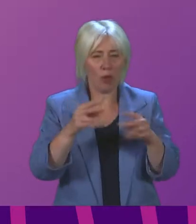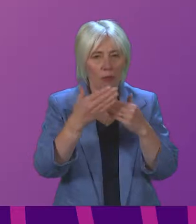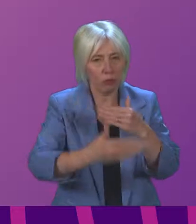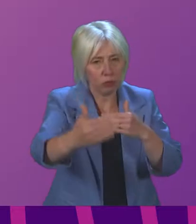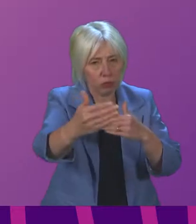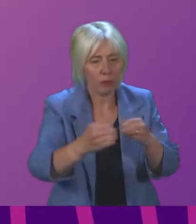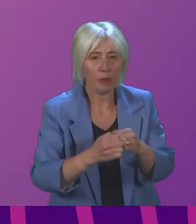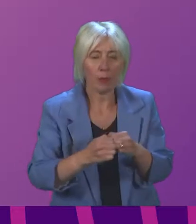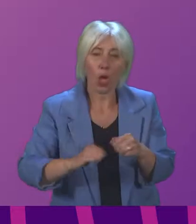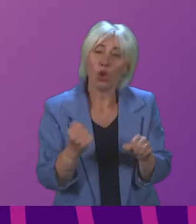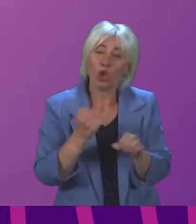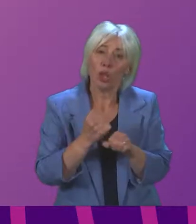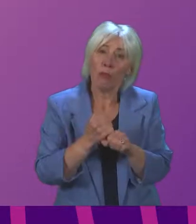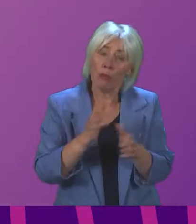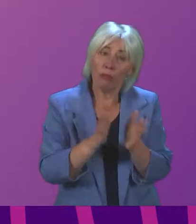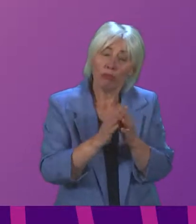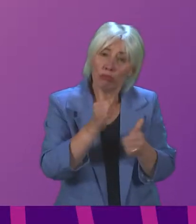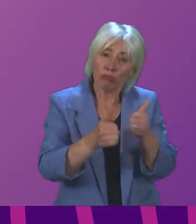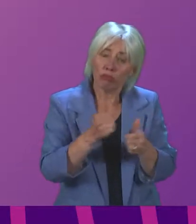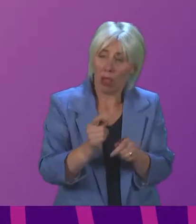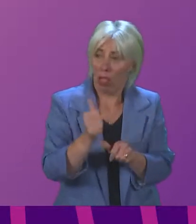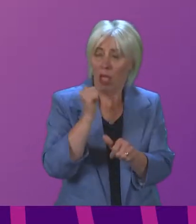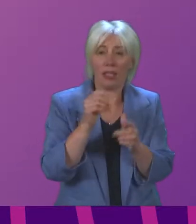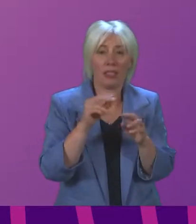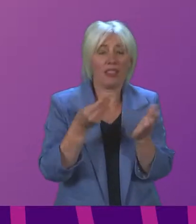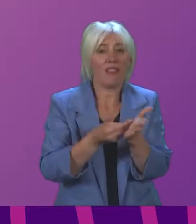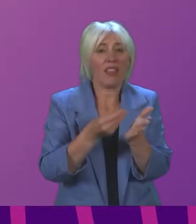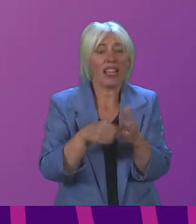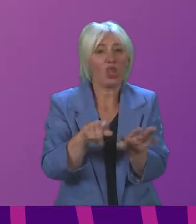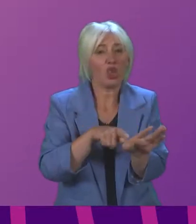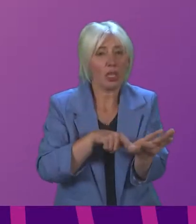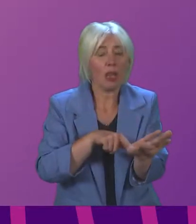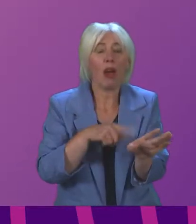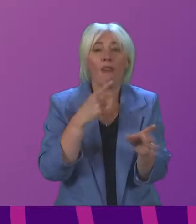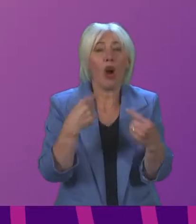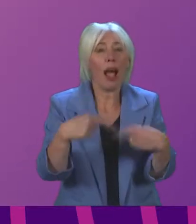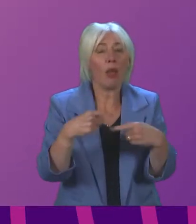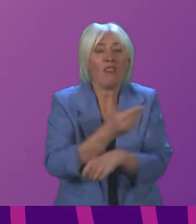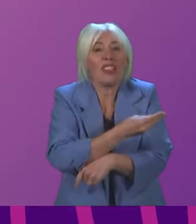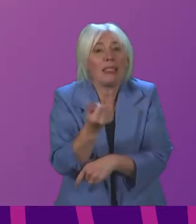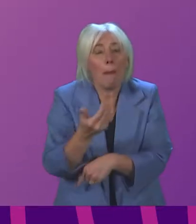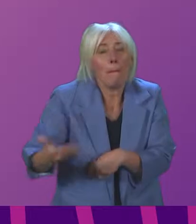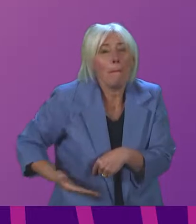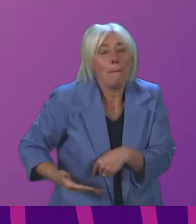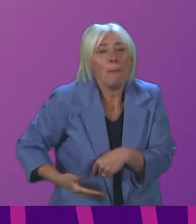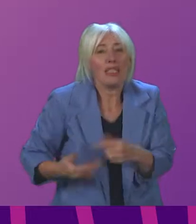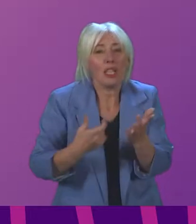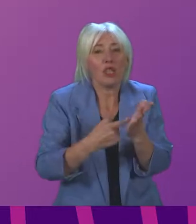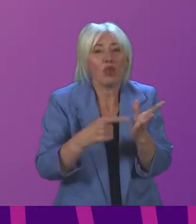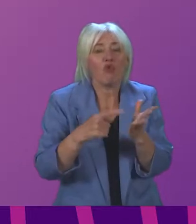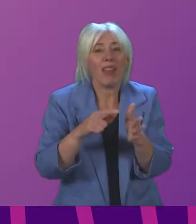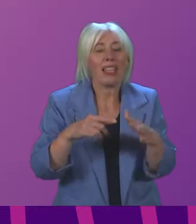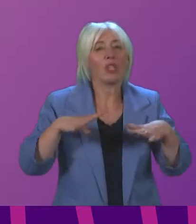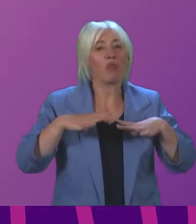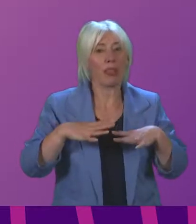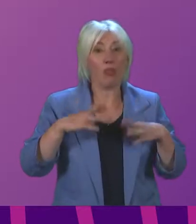credited with some generosity in its approach over the last financial year in permitting some business rates relief. And I hope that's something that will be